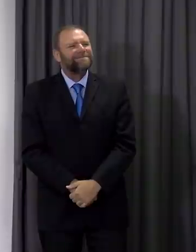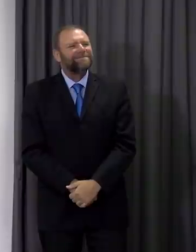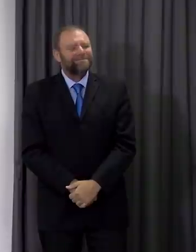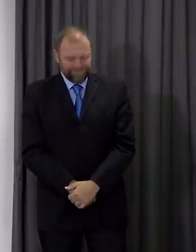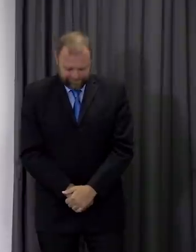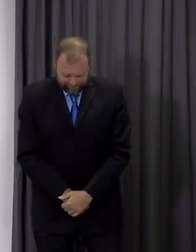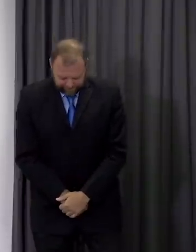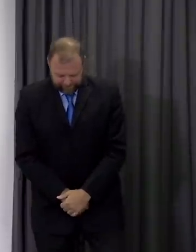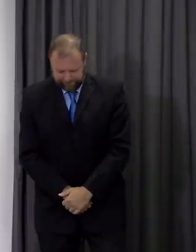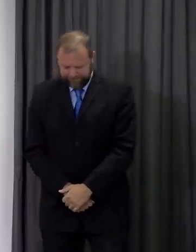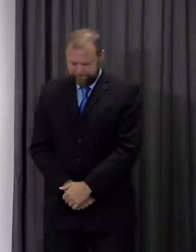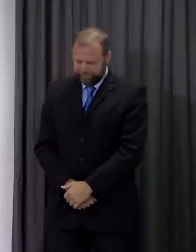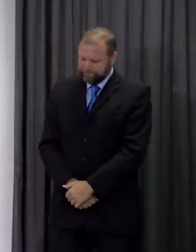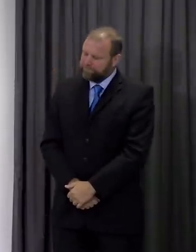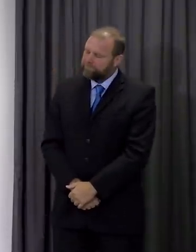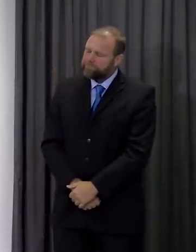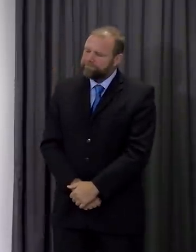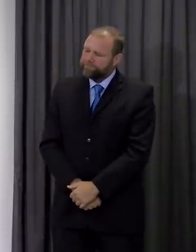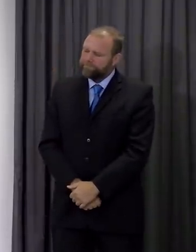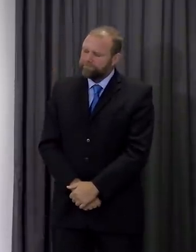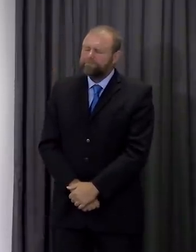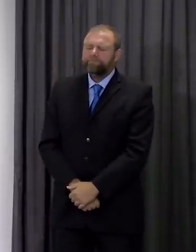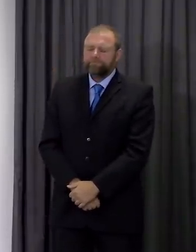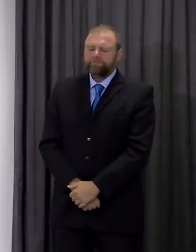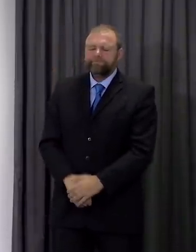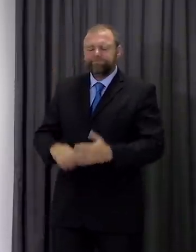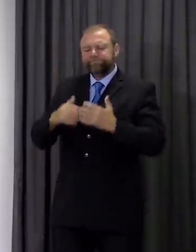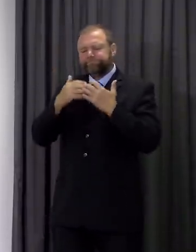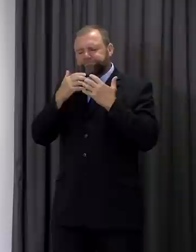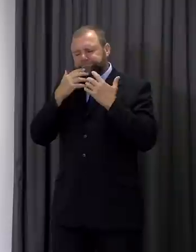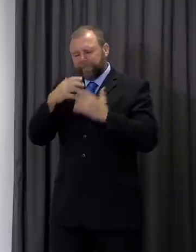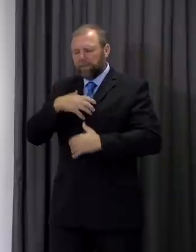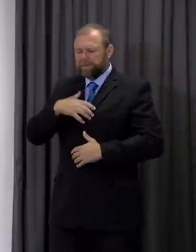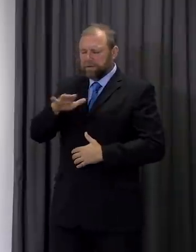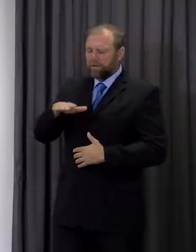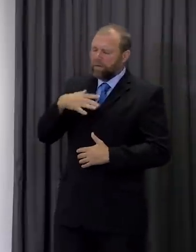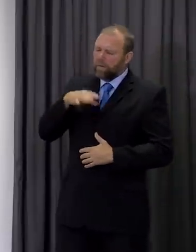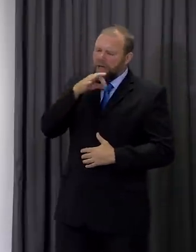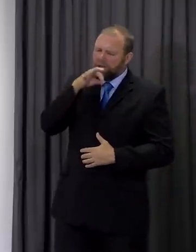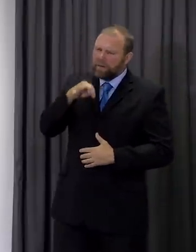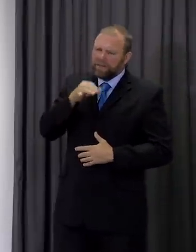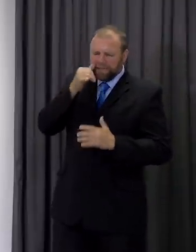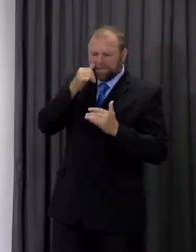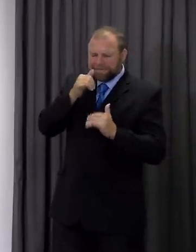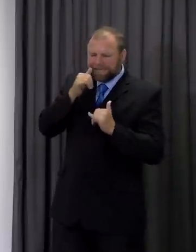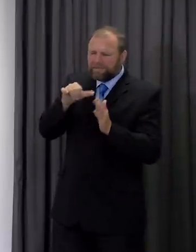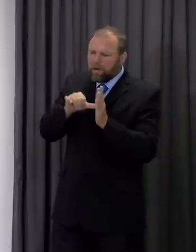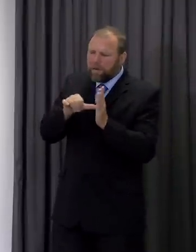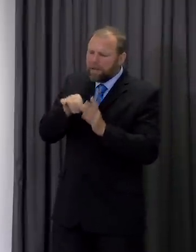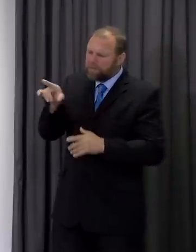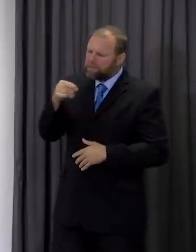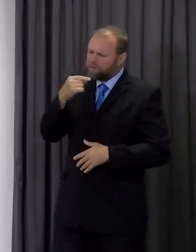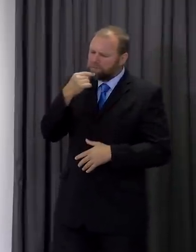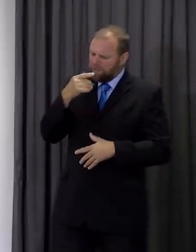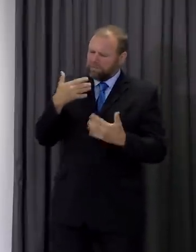Thank you, Minister. Can I pick up on those testing problems that you've just discussed? You said it was unacceptable, the